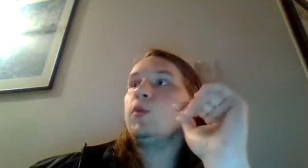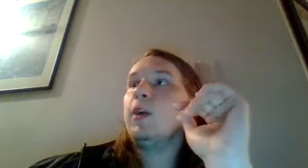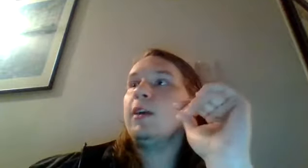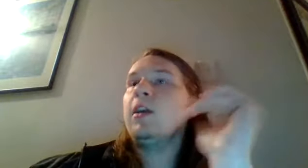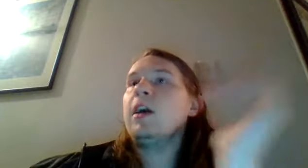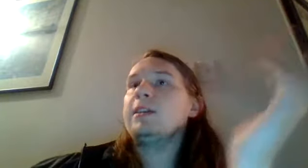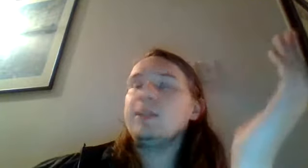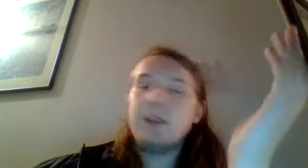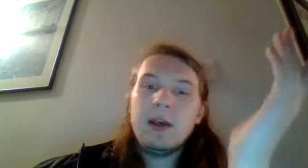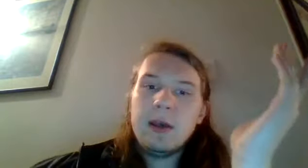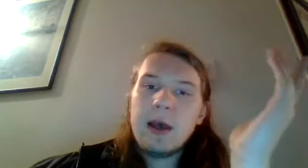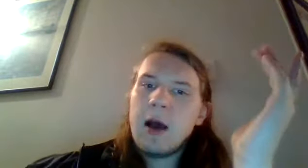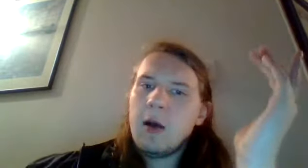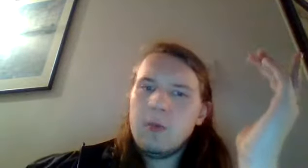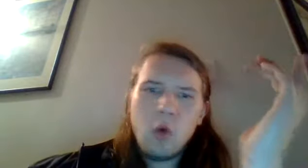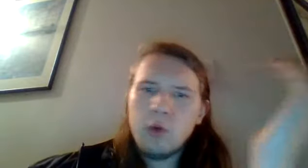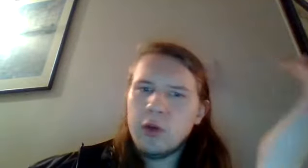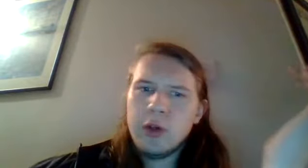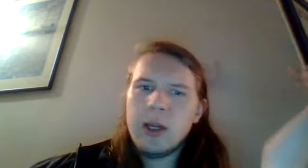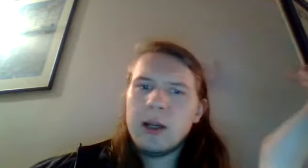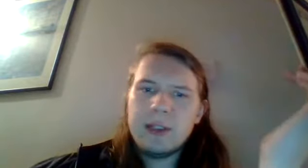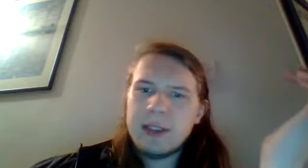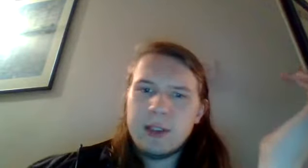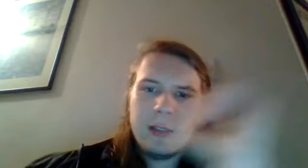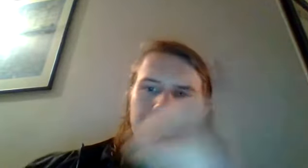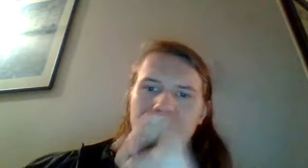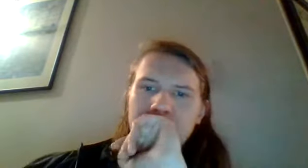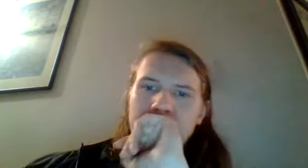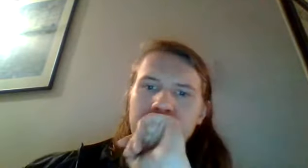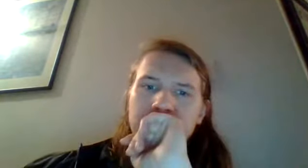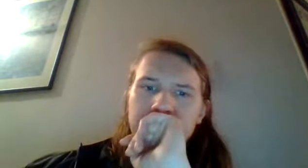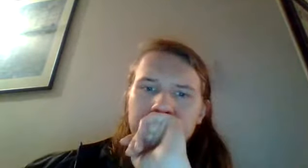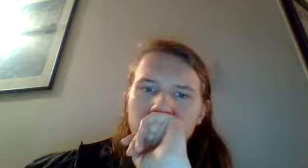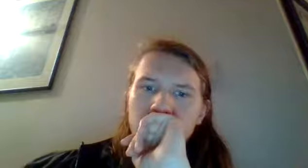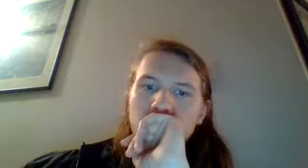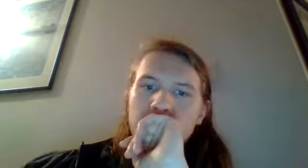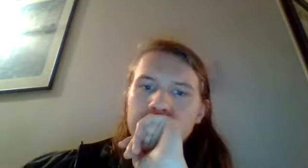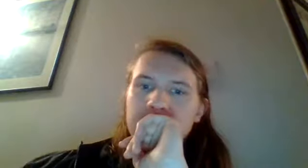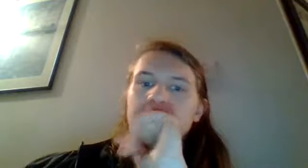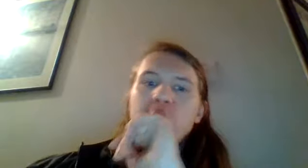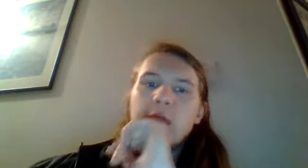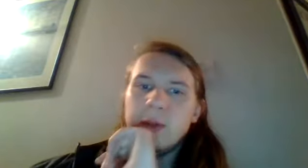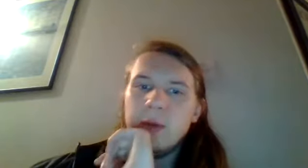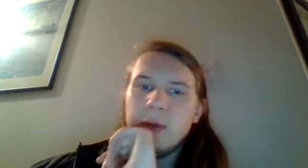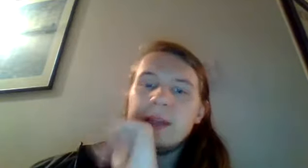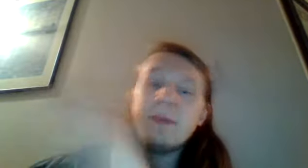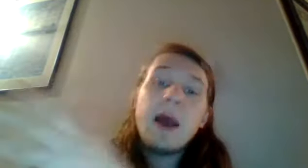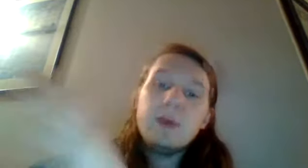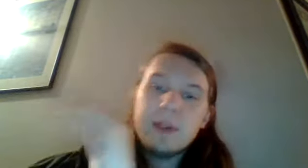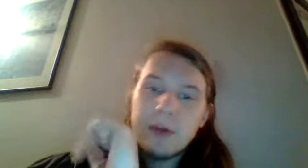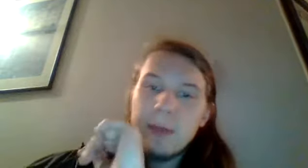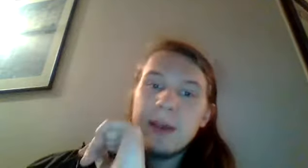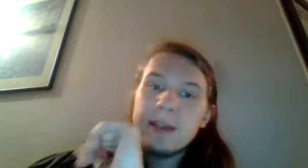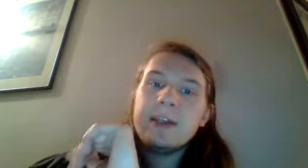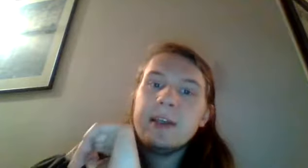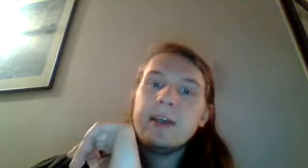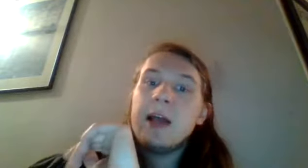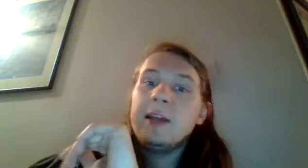where he lost his uh older or younger sister um who very quickly we realized mayu is her name is the little